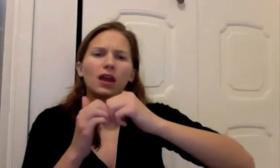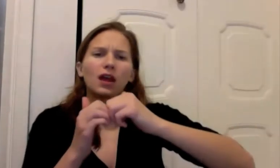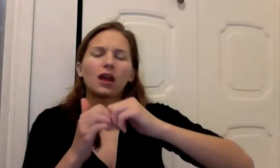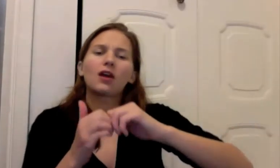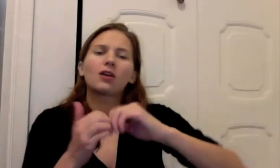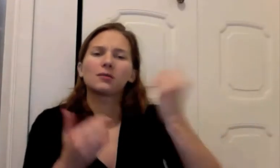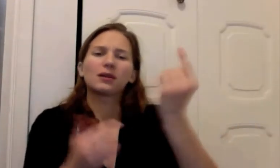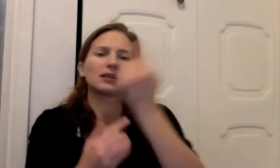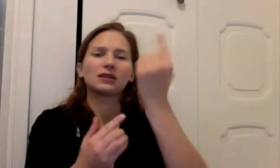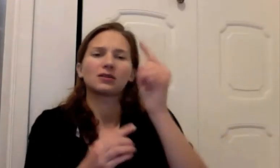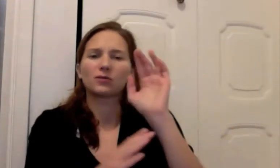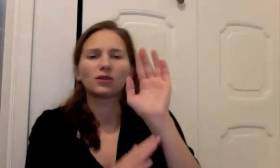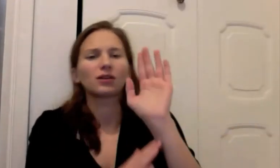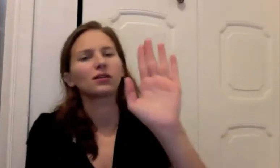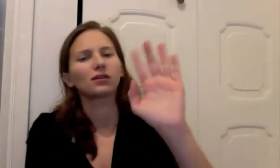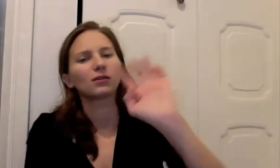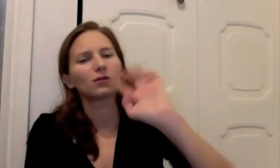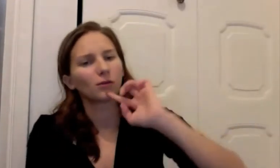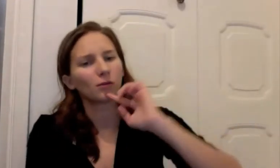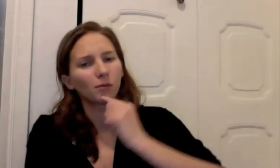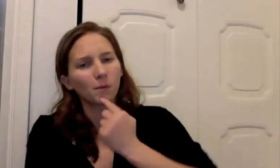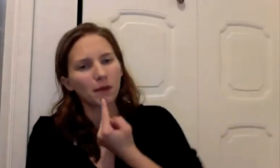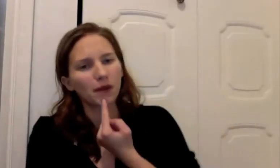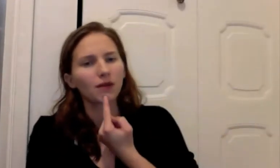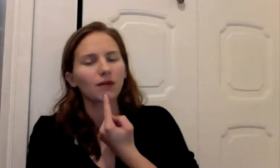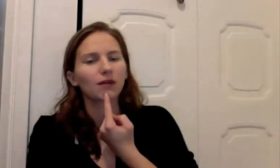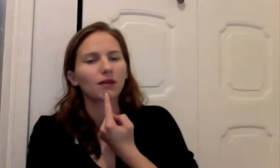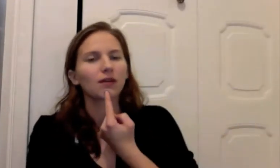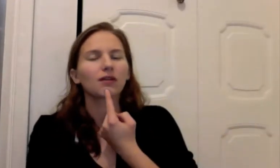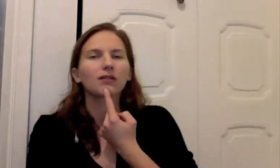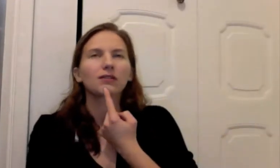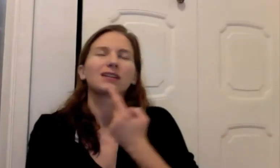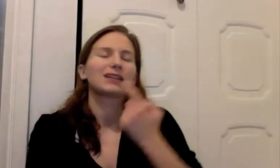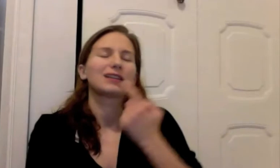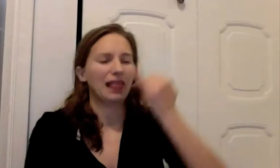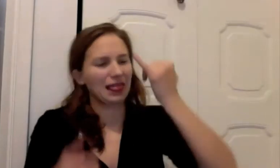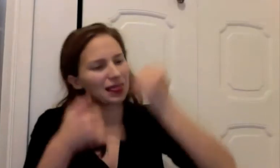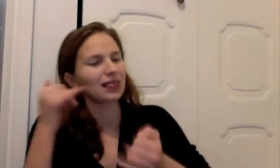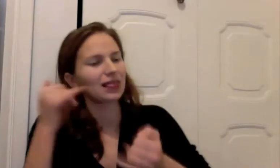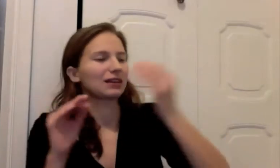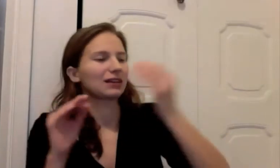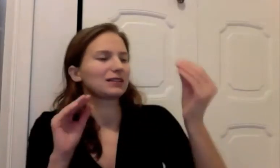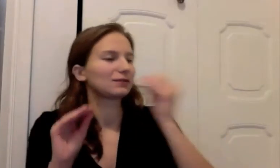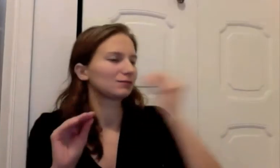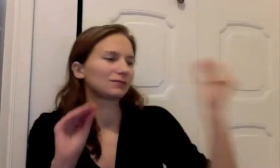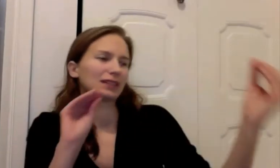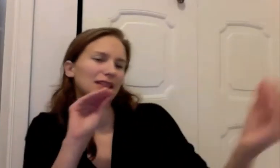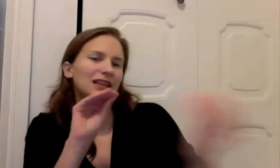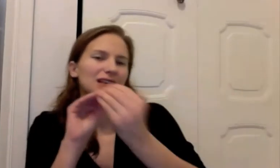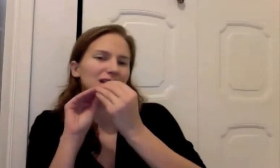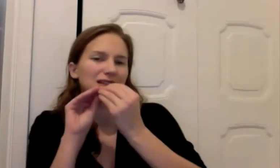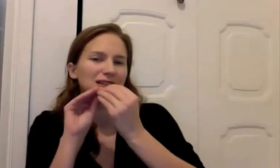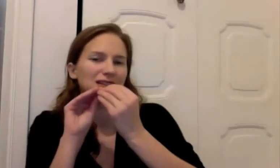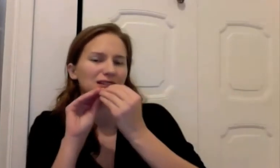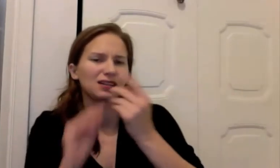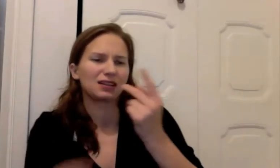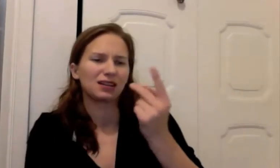to be something you miss I never thought we'd have a last